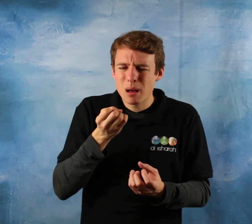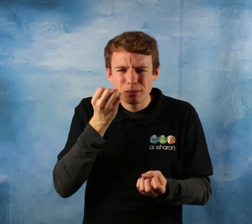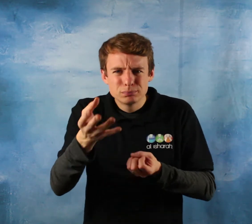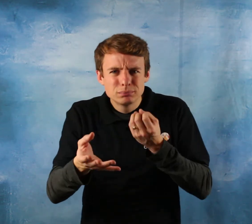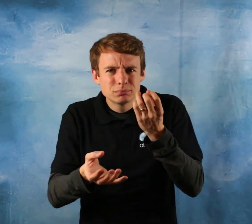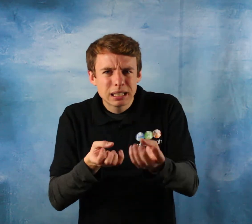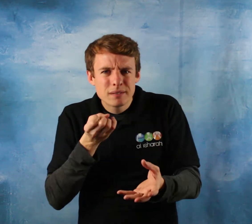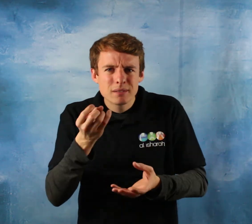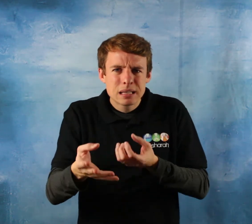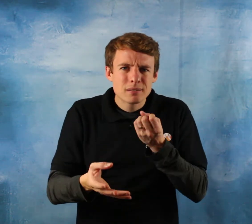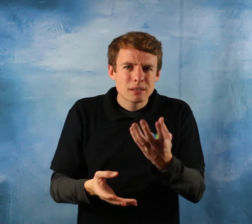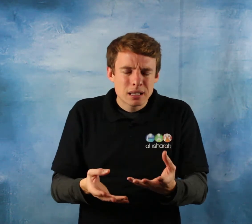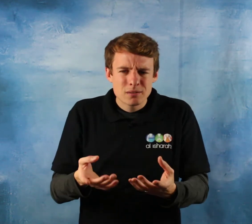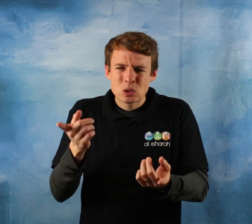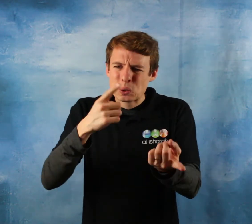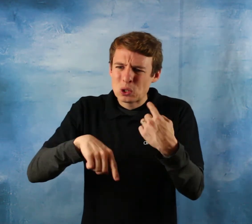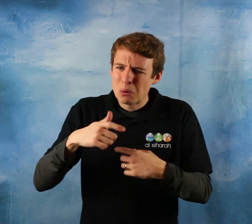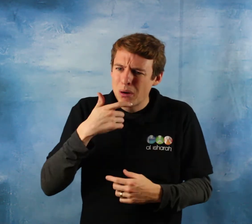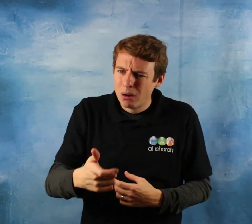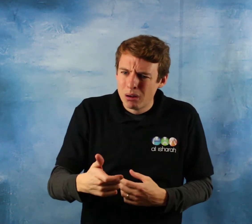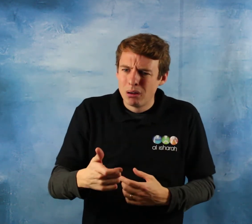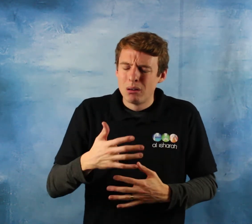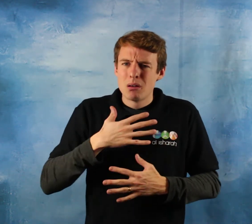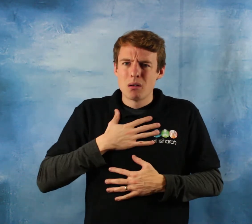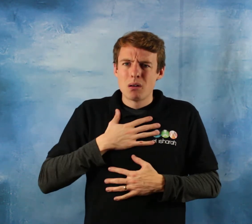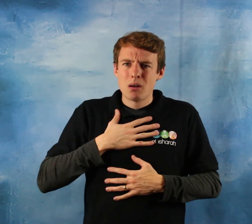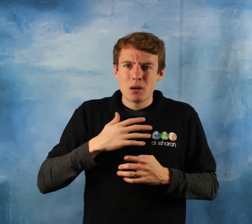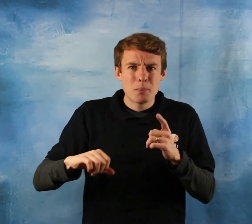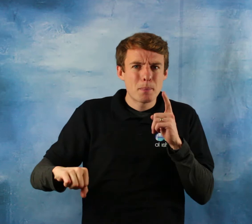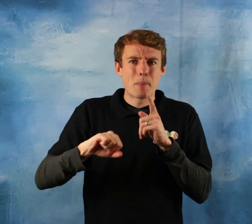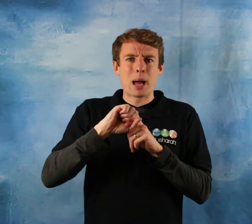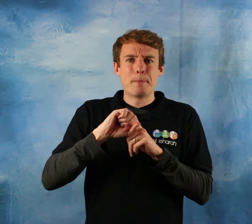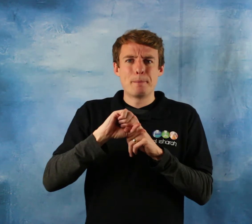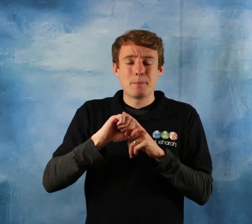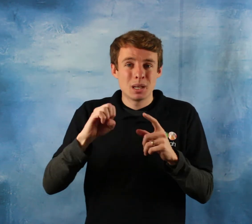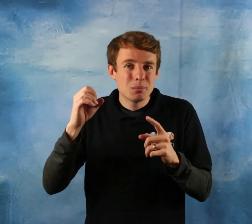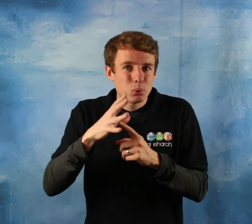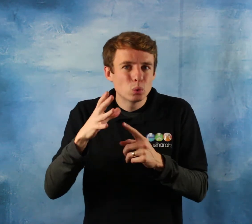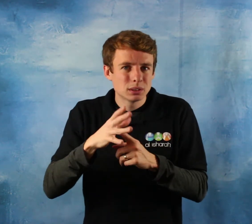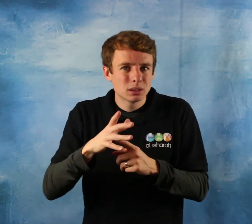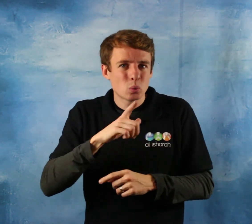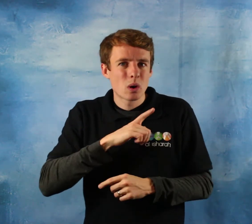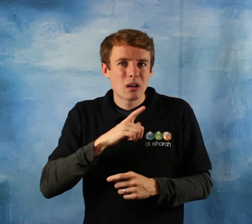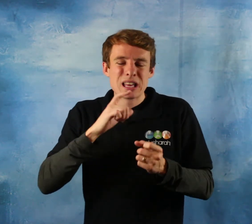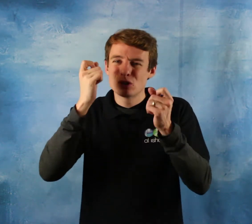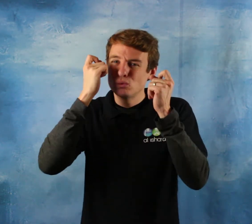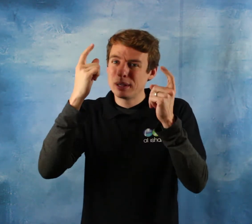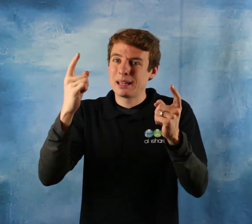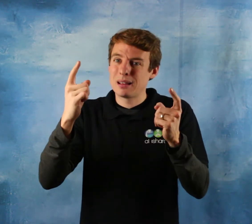for this problem a little amount of our effort but if we realize the sheer magnitude